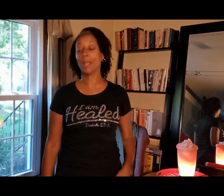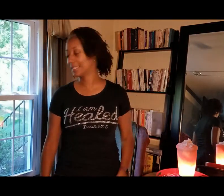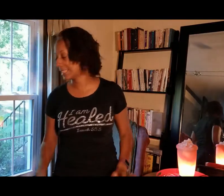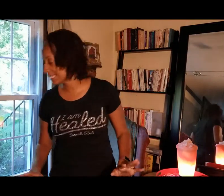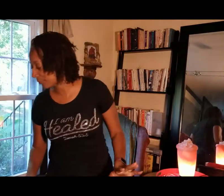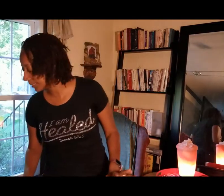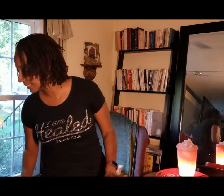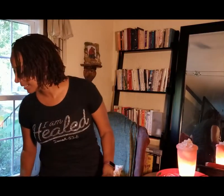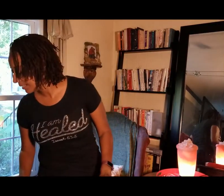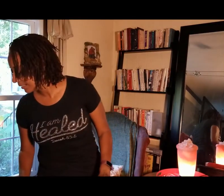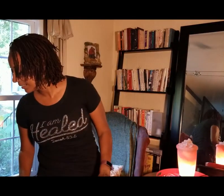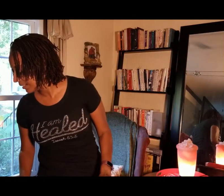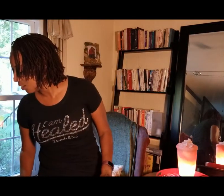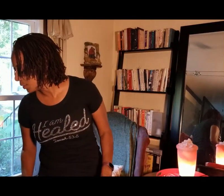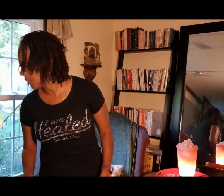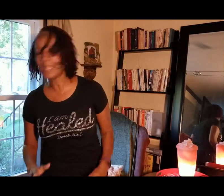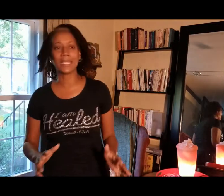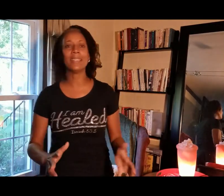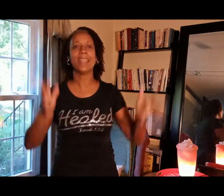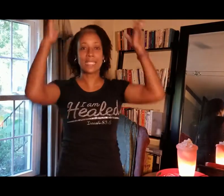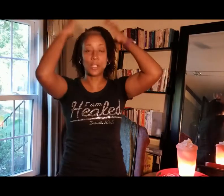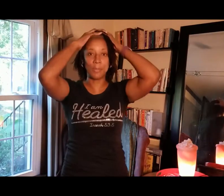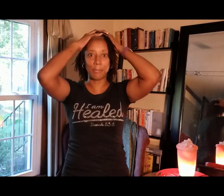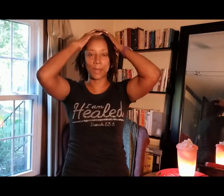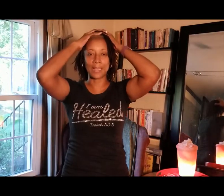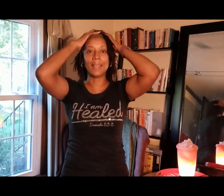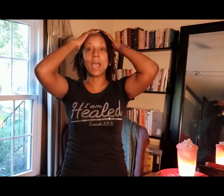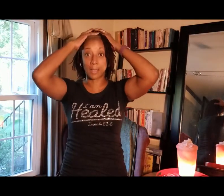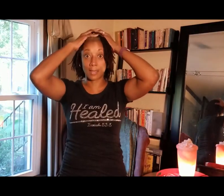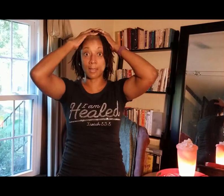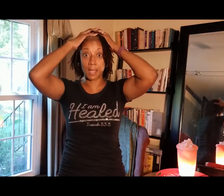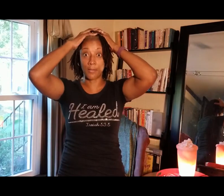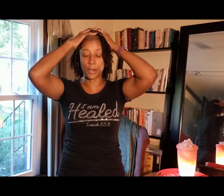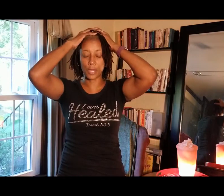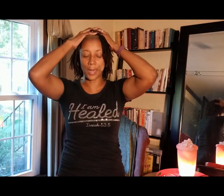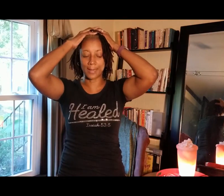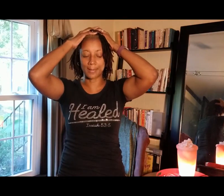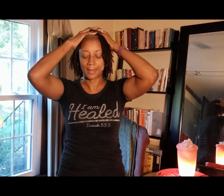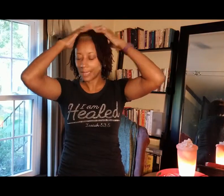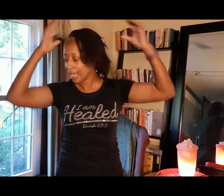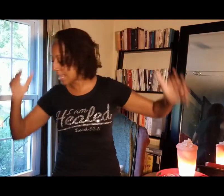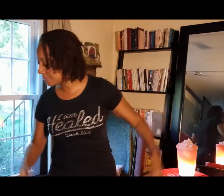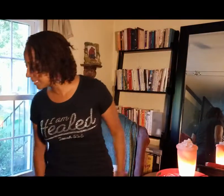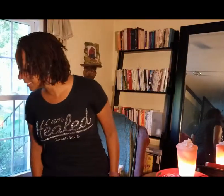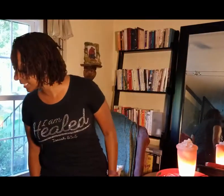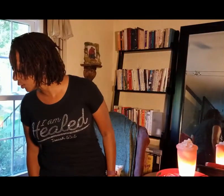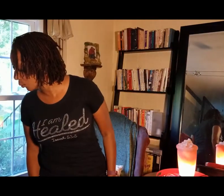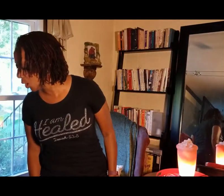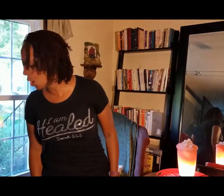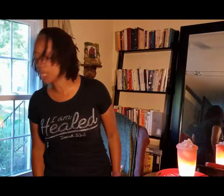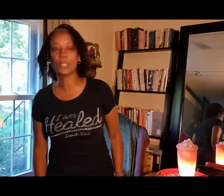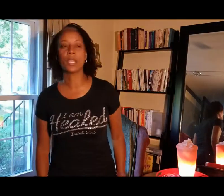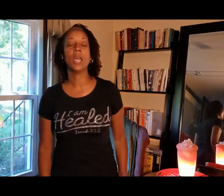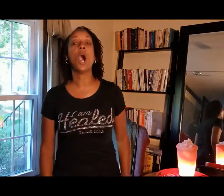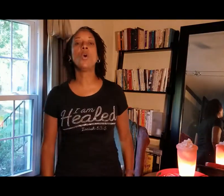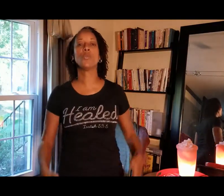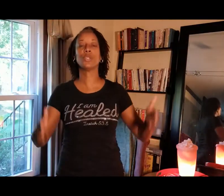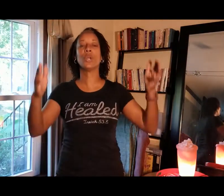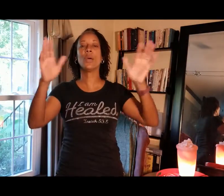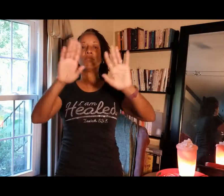I did that different. Oh, no, I did it. Cell membrane. Covering your head. And then cell walls. Oh, you know what?